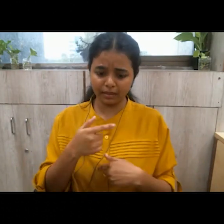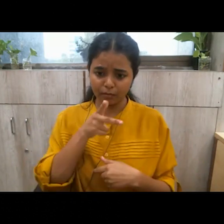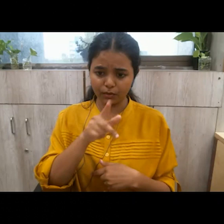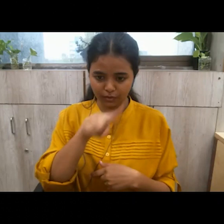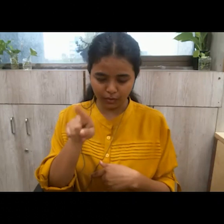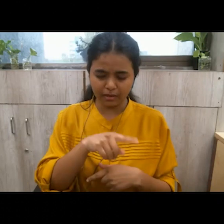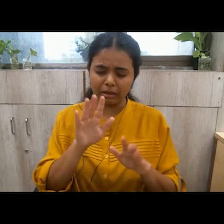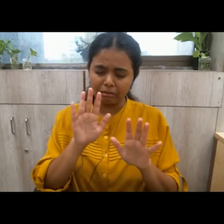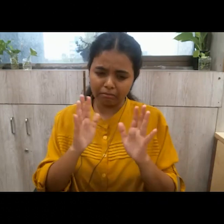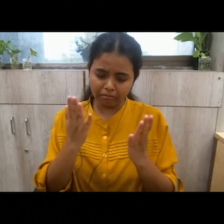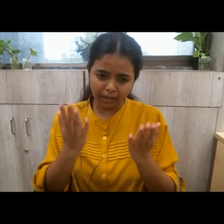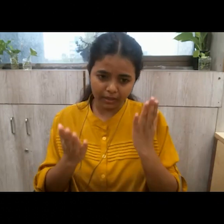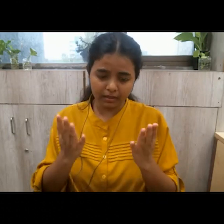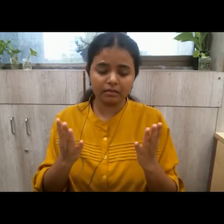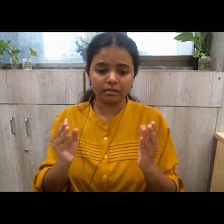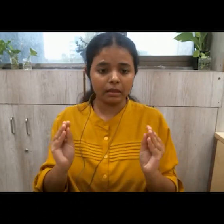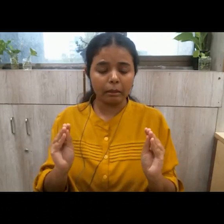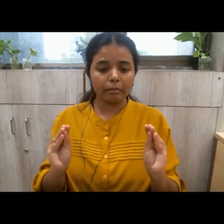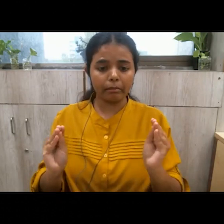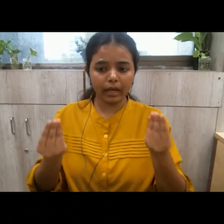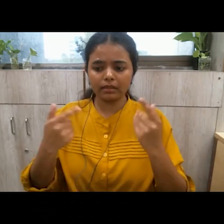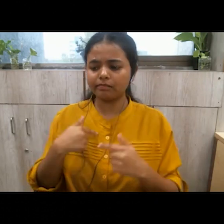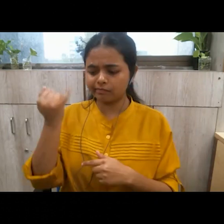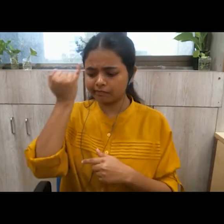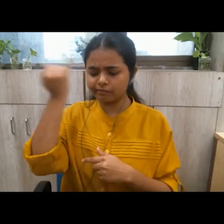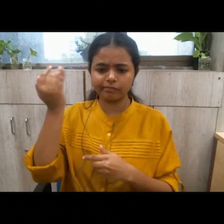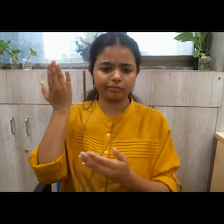it would be better if i come forward with an idea